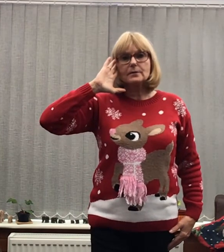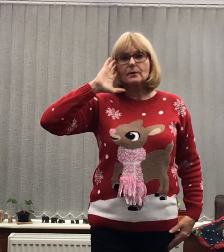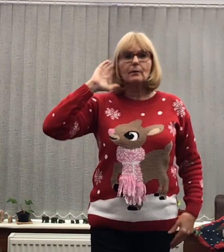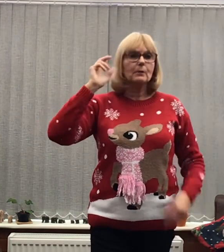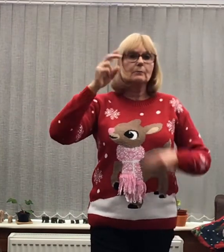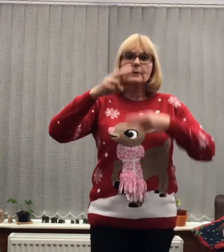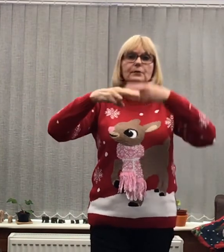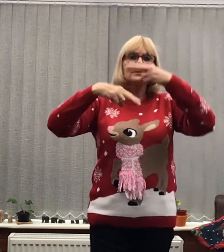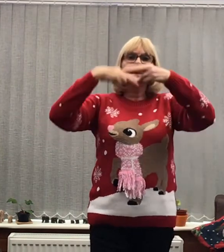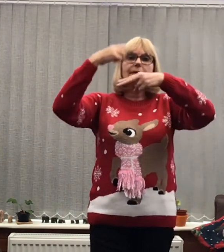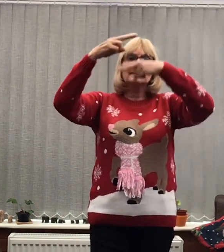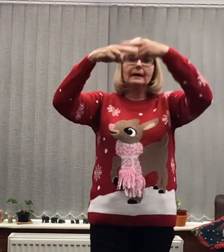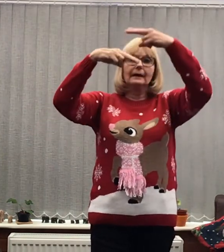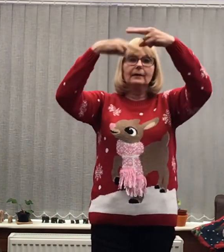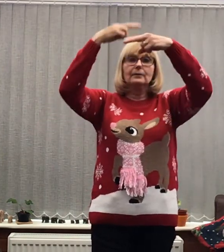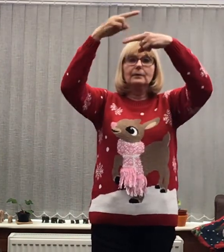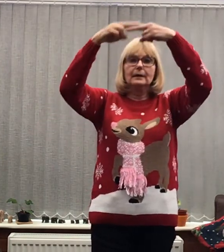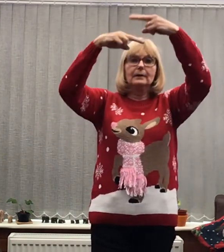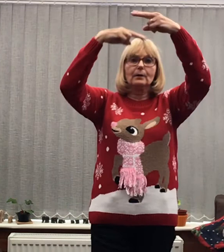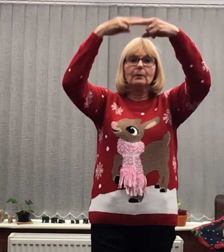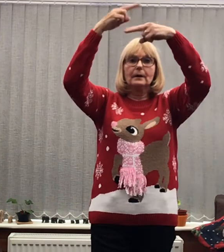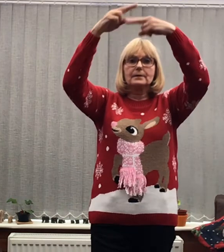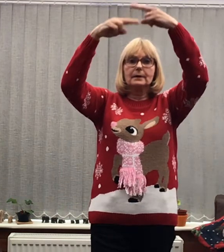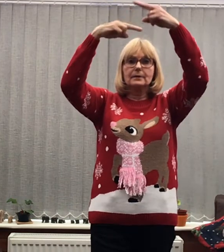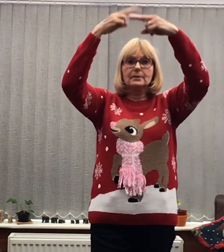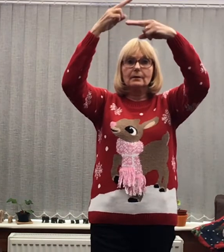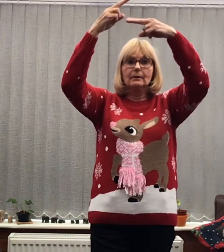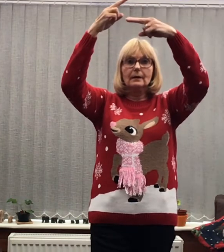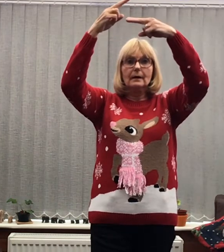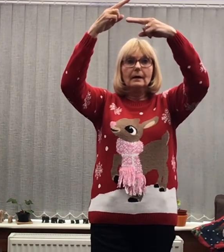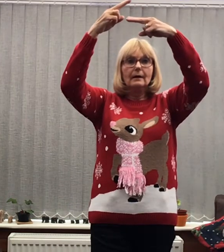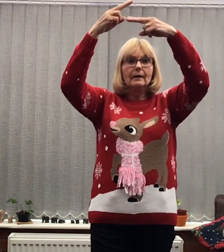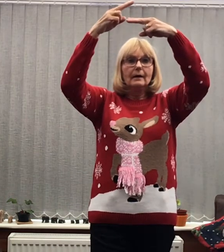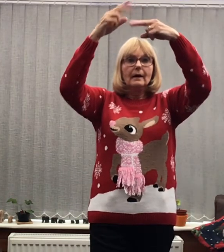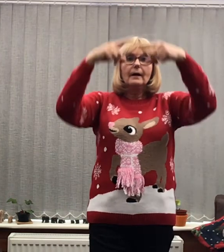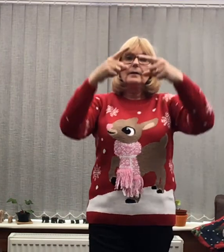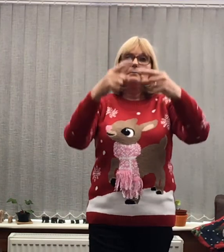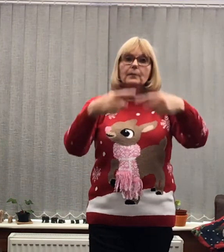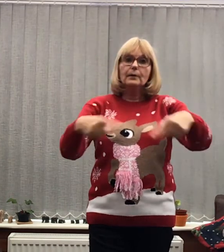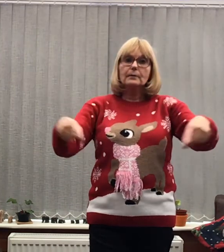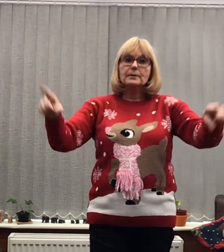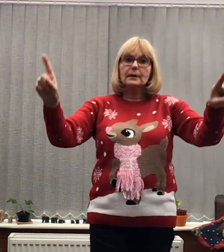song Well they just hear singing You don't need a choir sing a song And the music